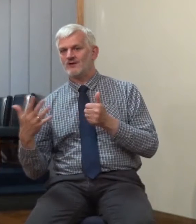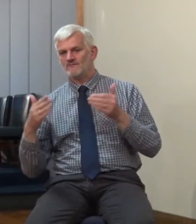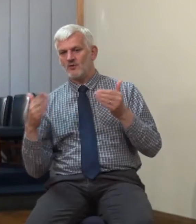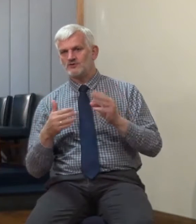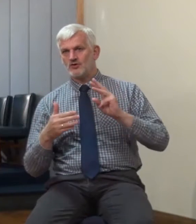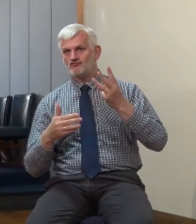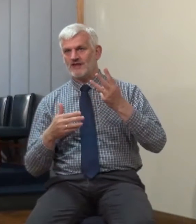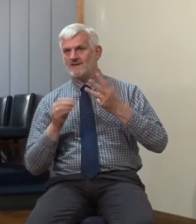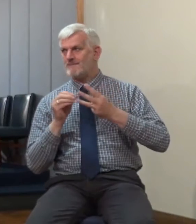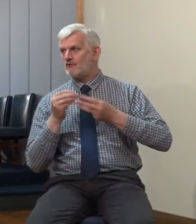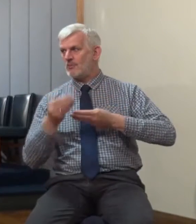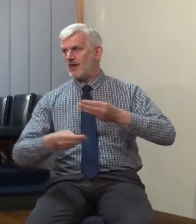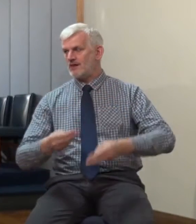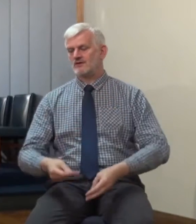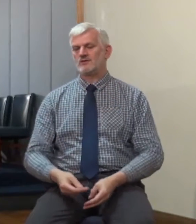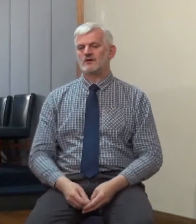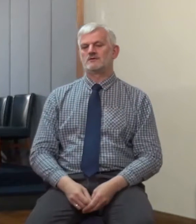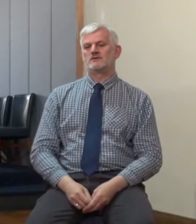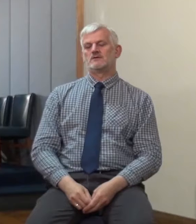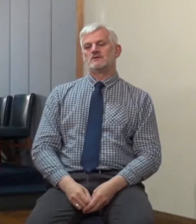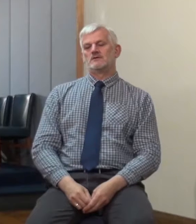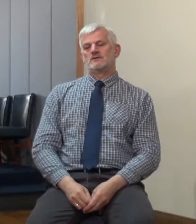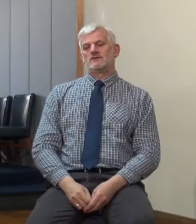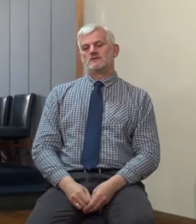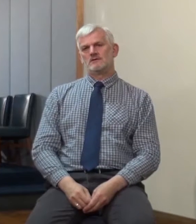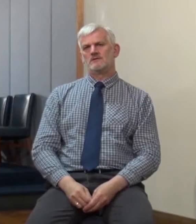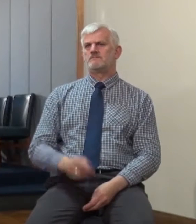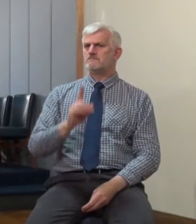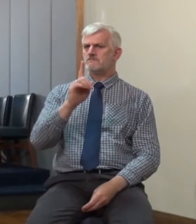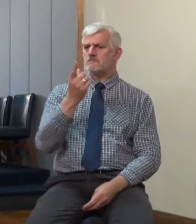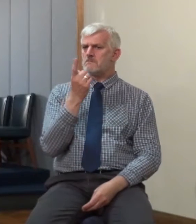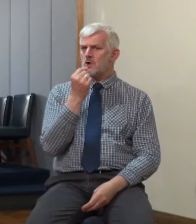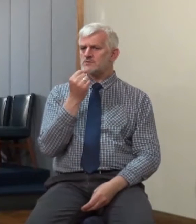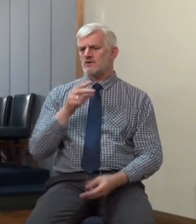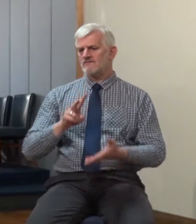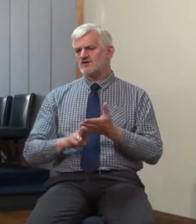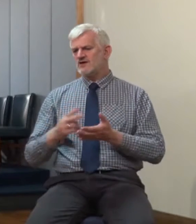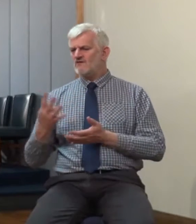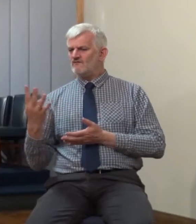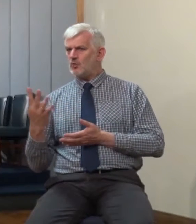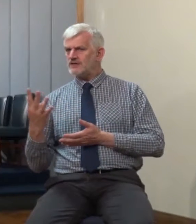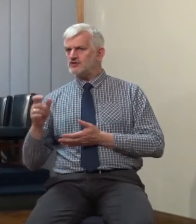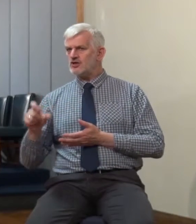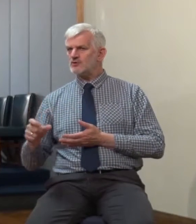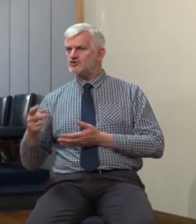possible that from verse 14 of chapter 25, is also an exclusive parable